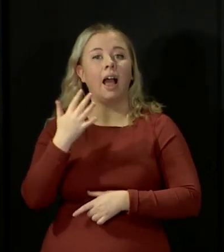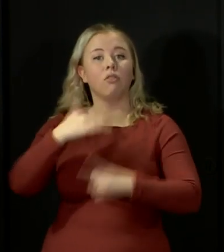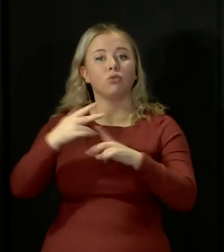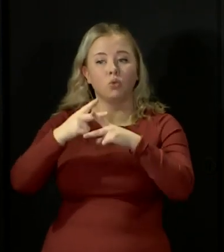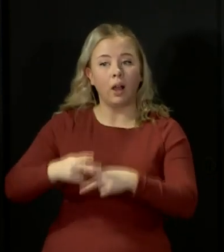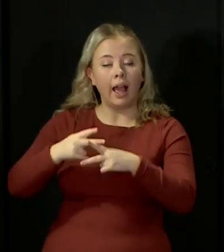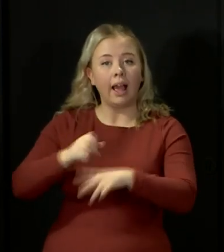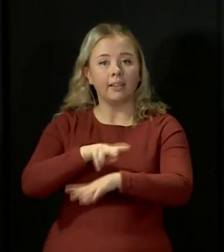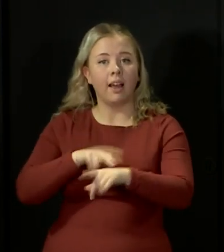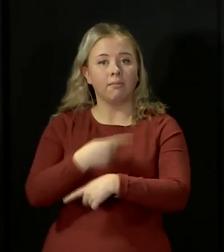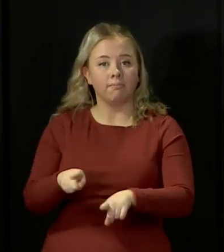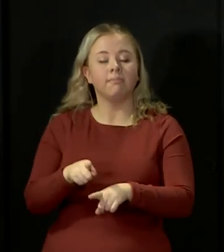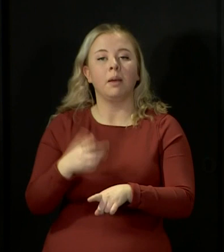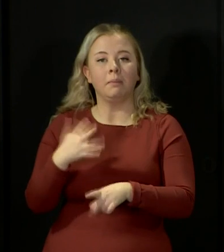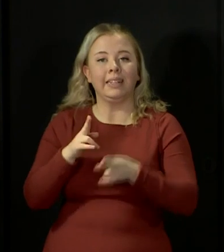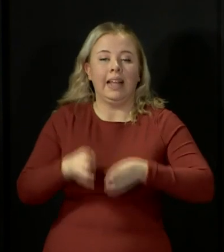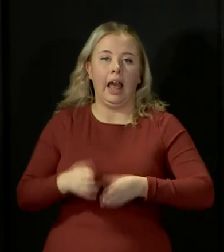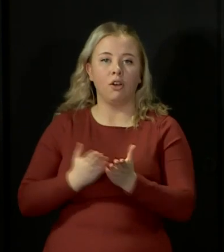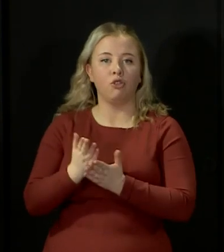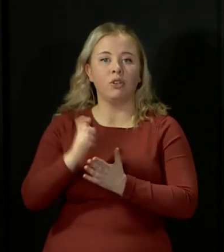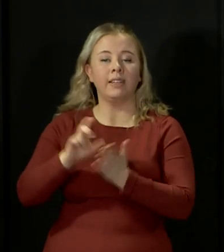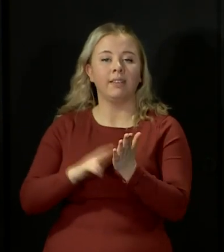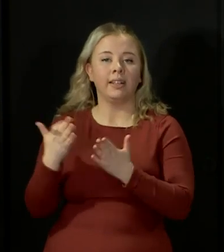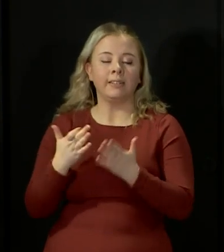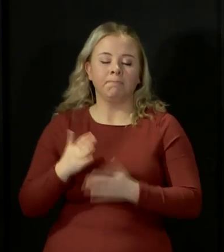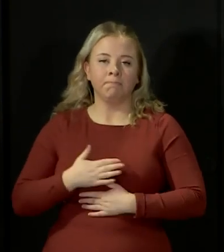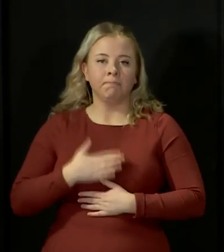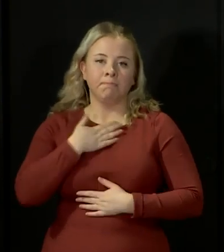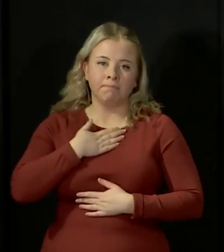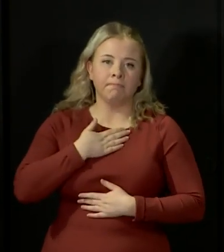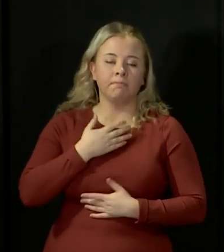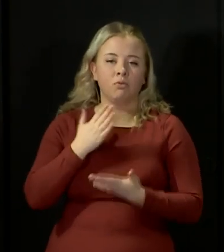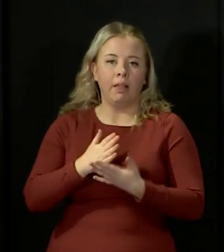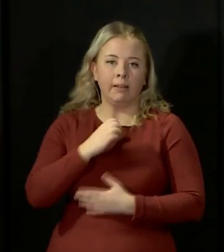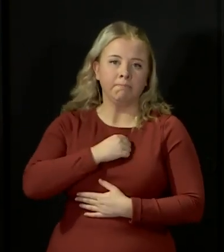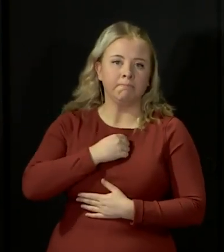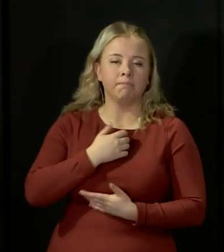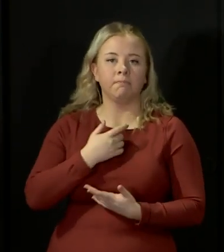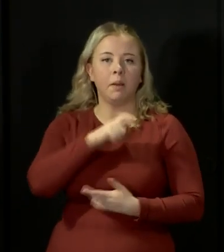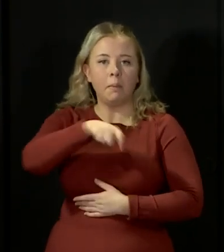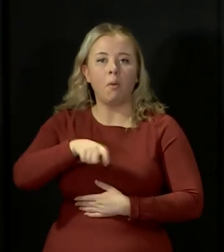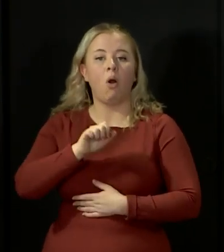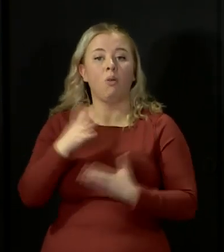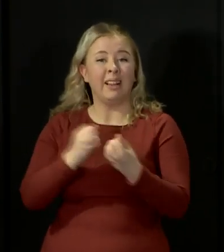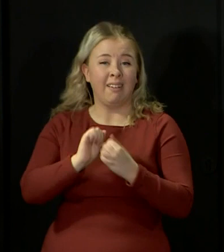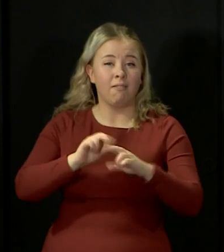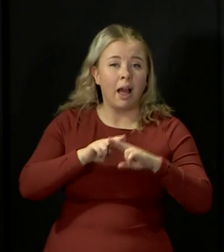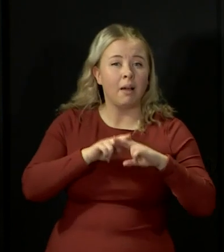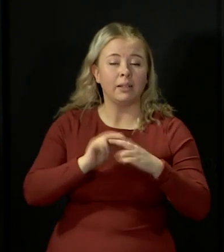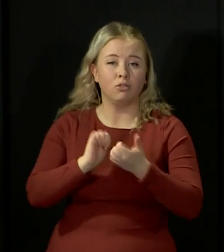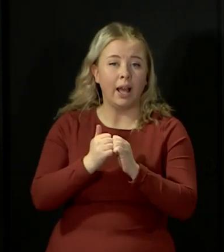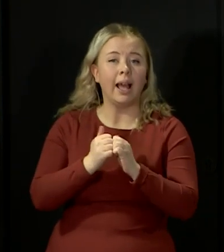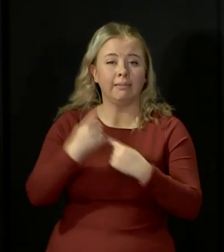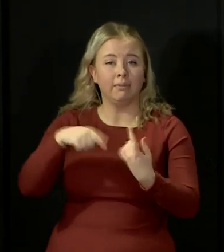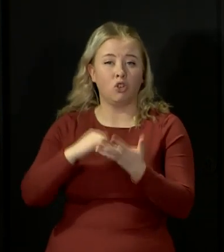care workforce have died from the virus. And my thoughts and the thoughts of all of us in the Scottish Government are with their families and friends.